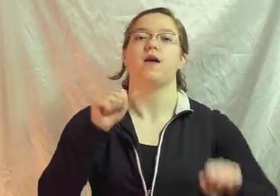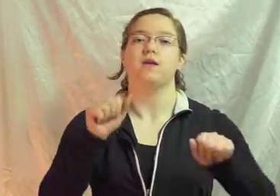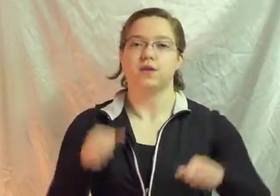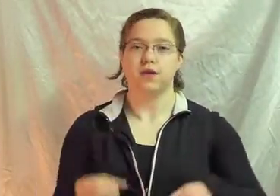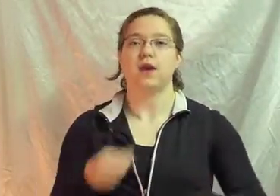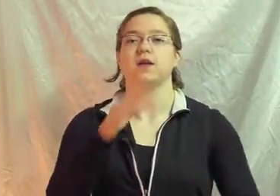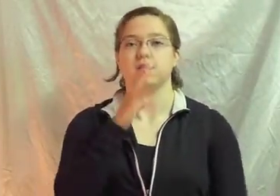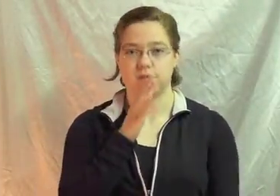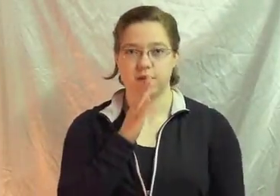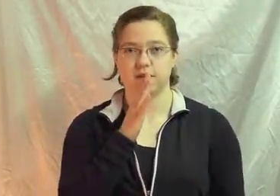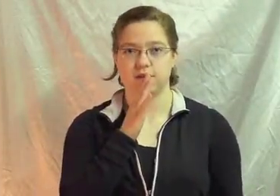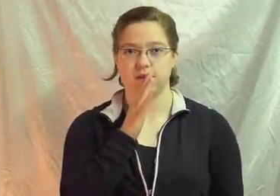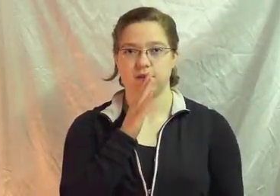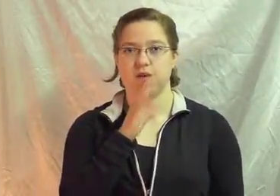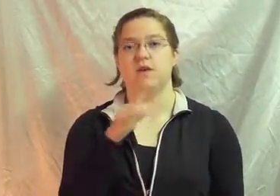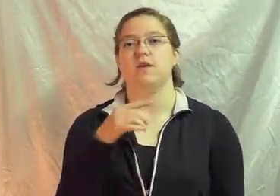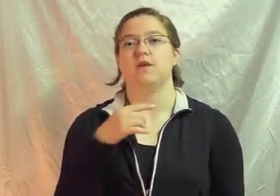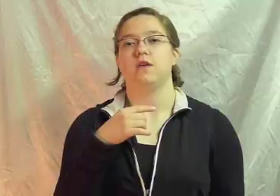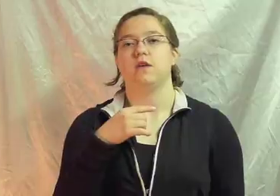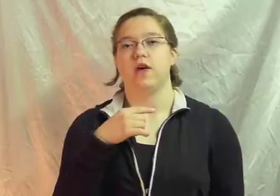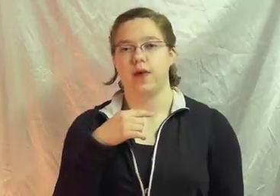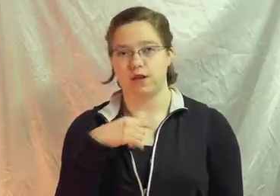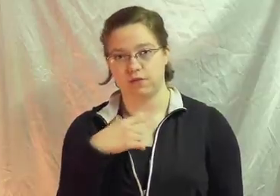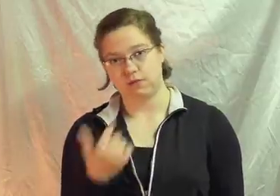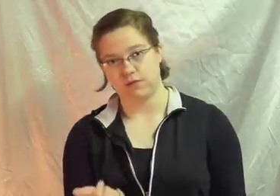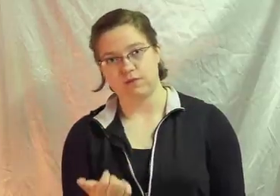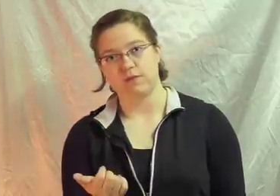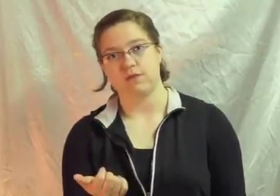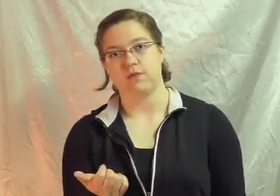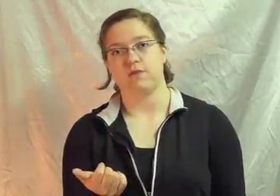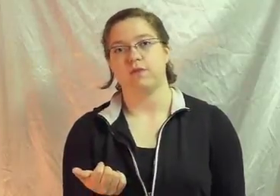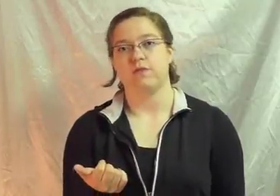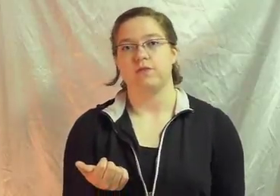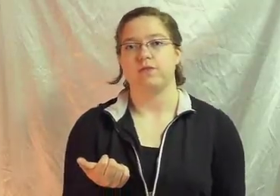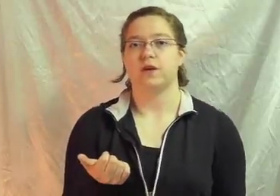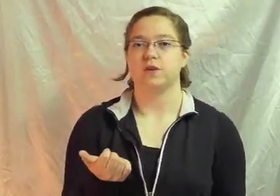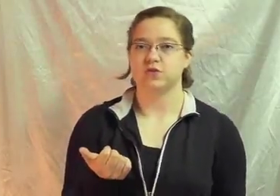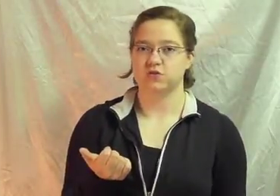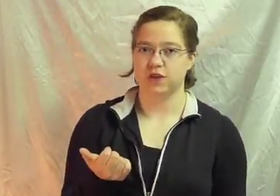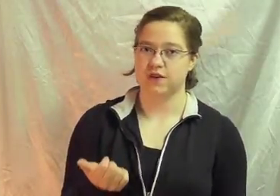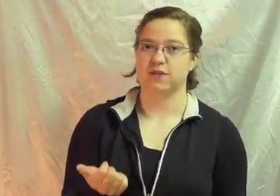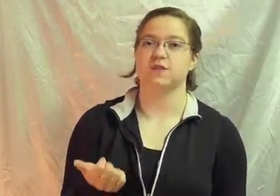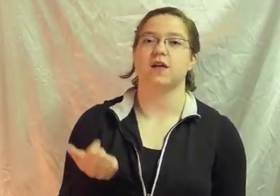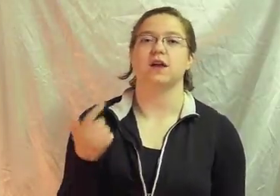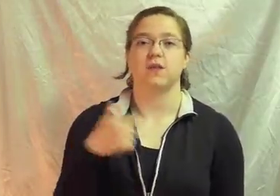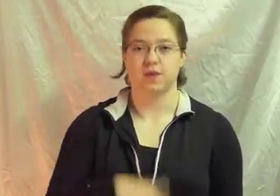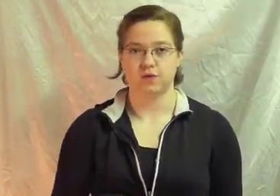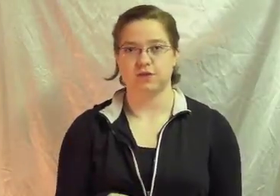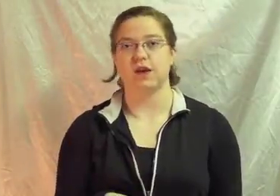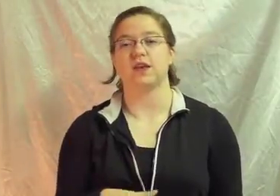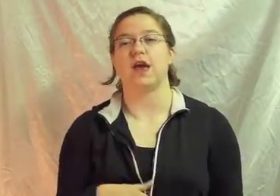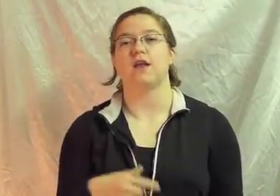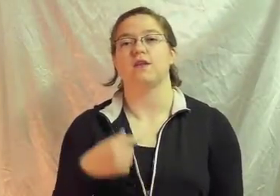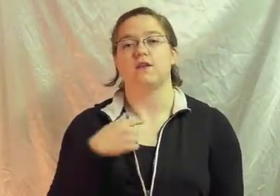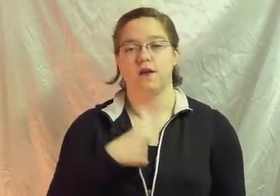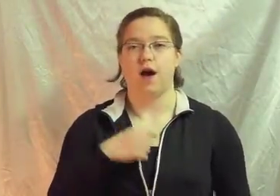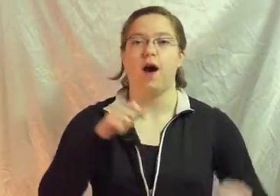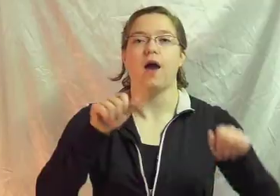Can Speak And then The sky says a line And then you sign again I